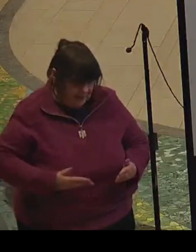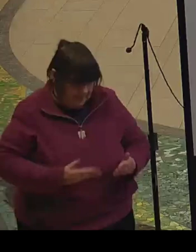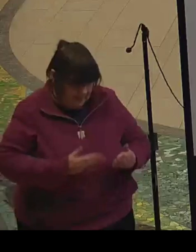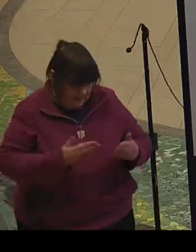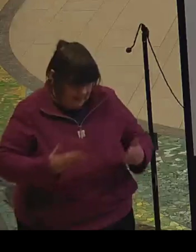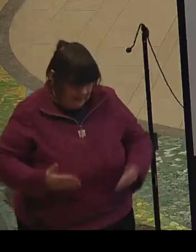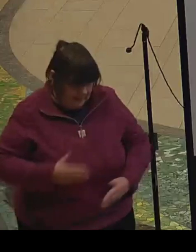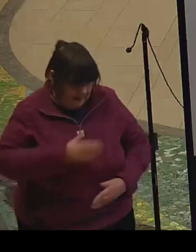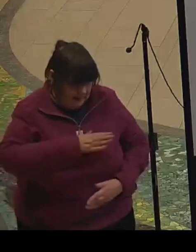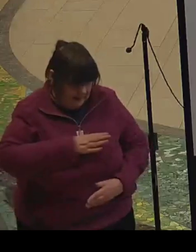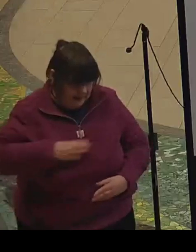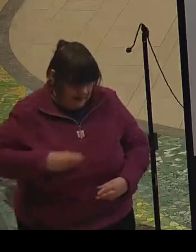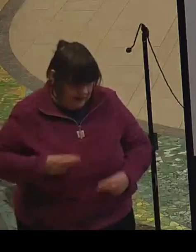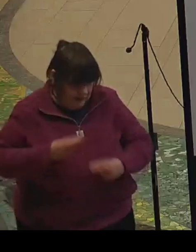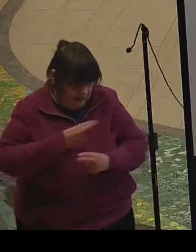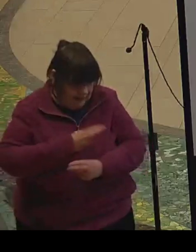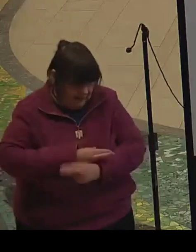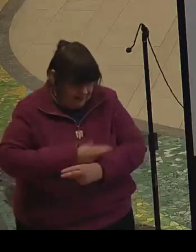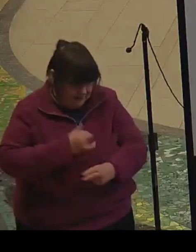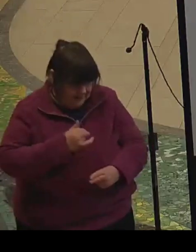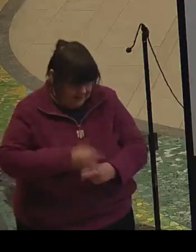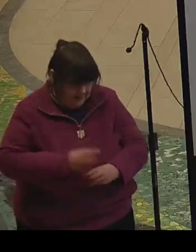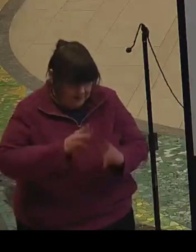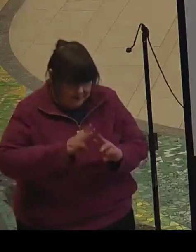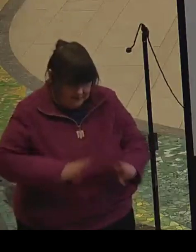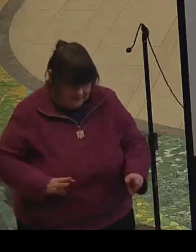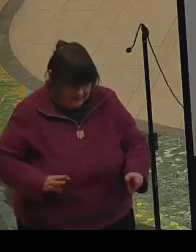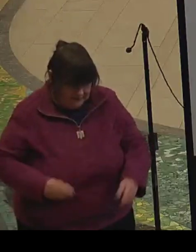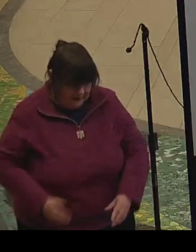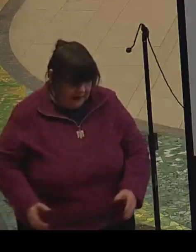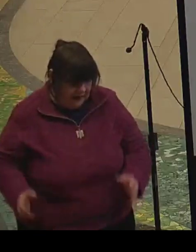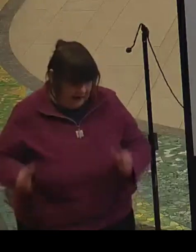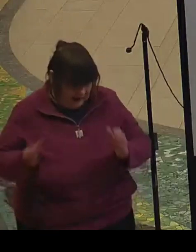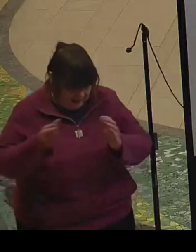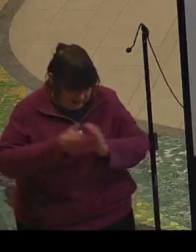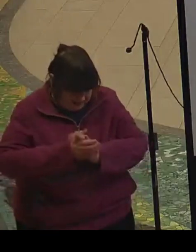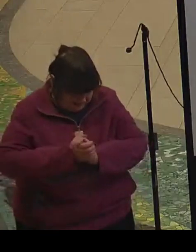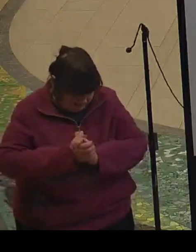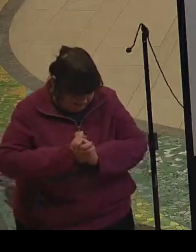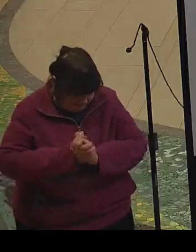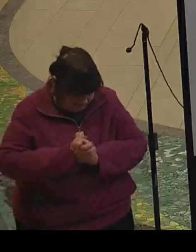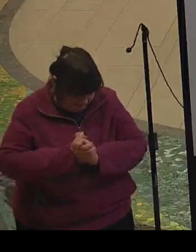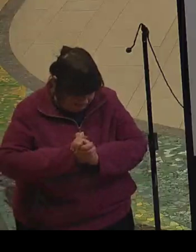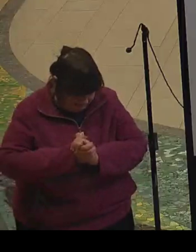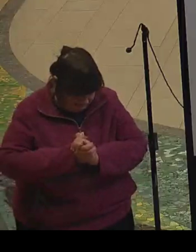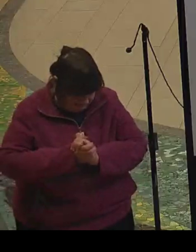upon him. May he rest in peace. Amen.